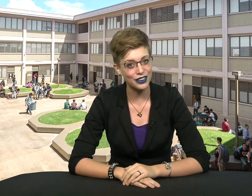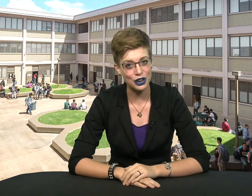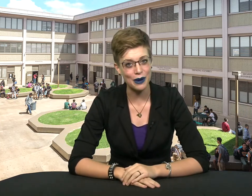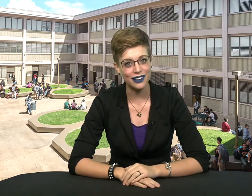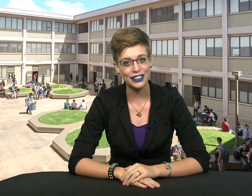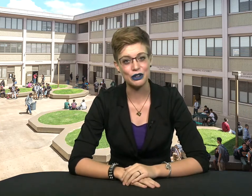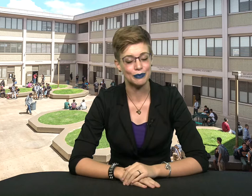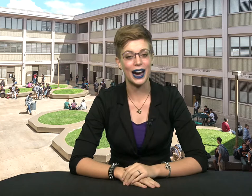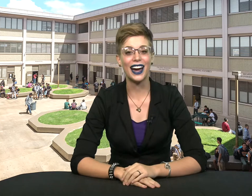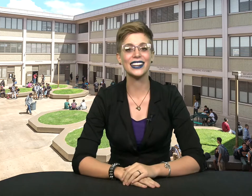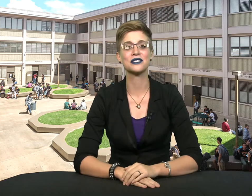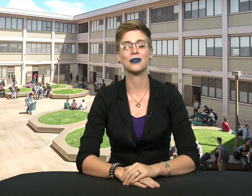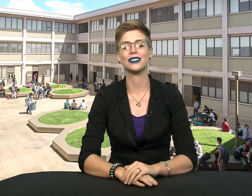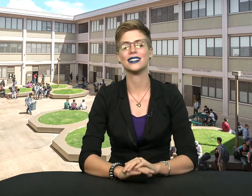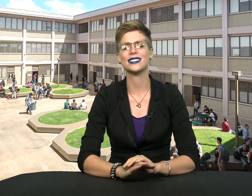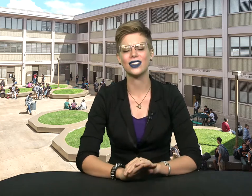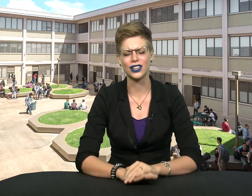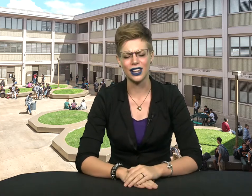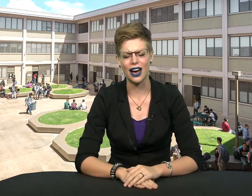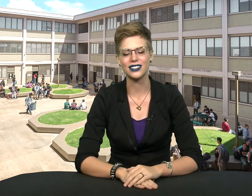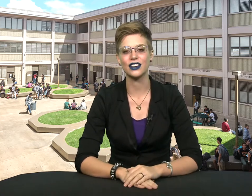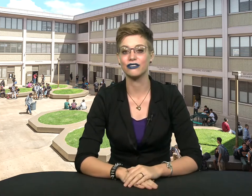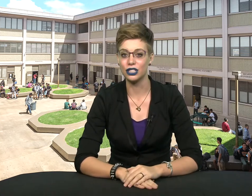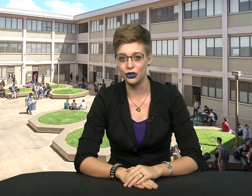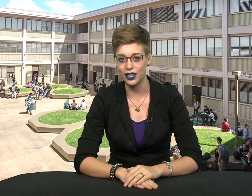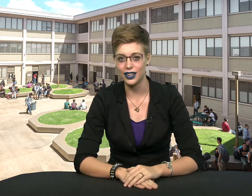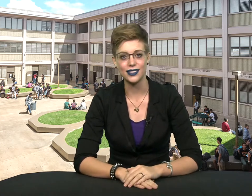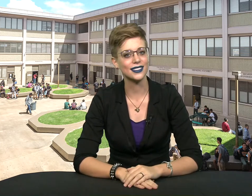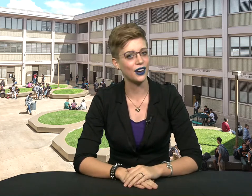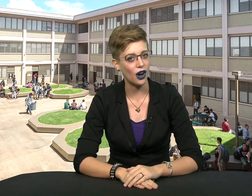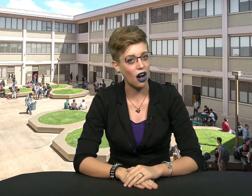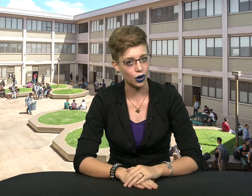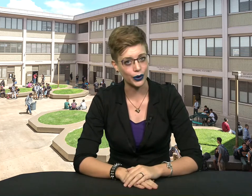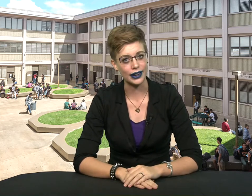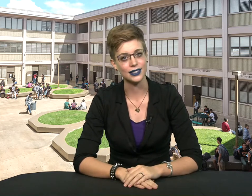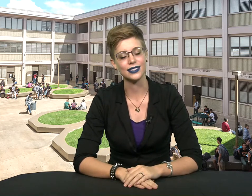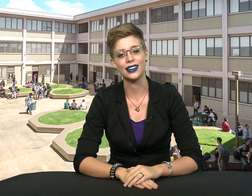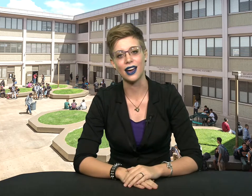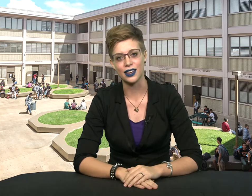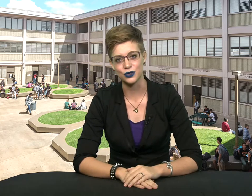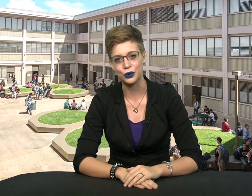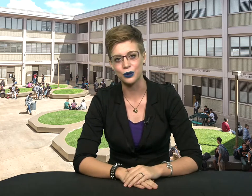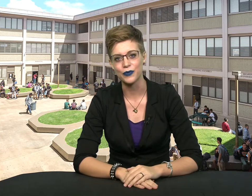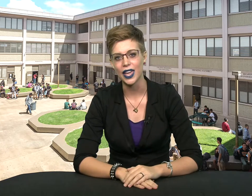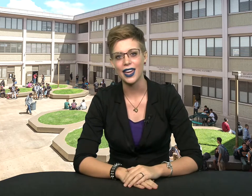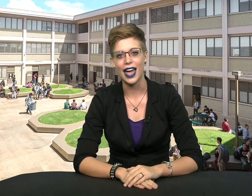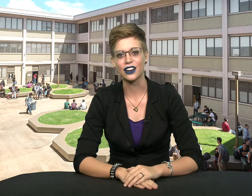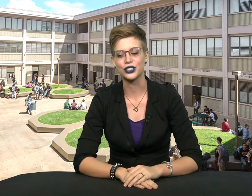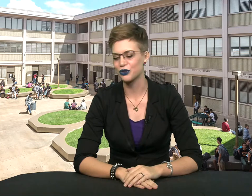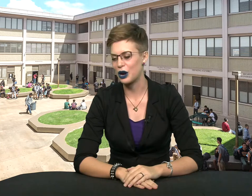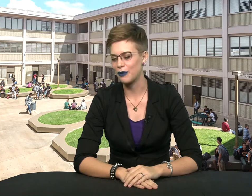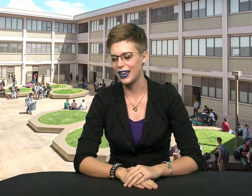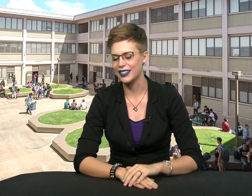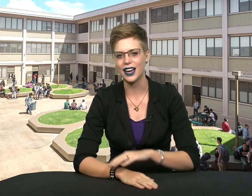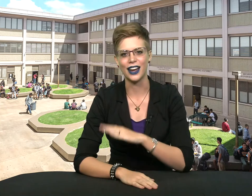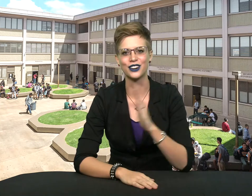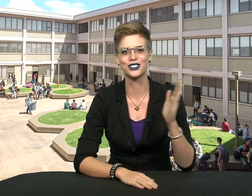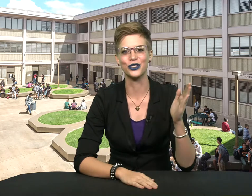don't know about you, but I experienced a lot of loneliness and awkwardness in high school. Actually, throughout my entire school